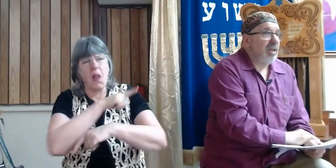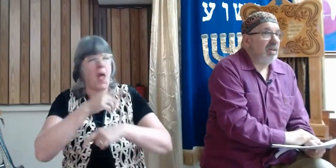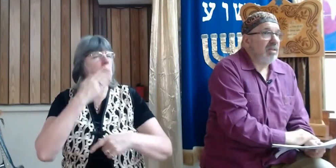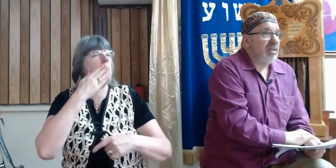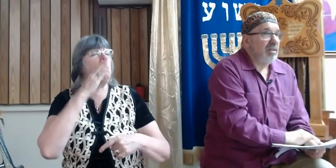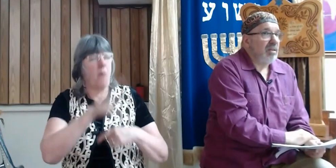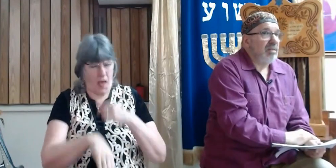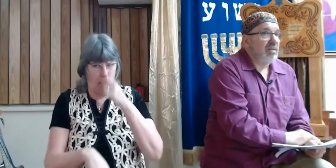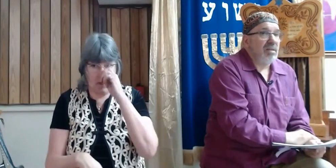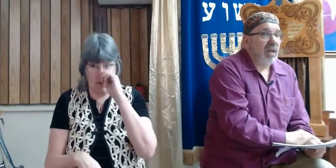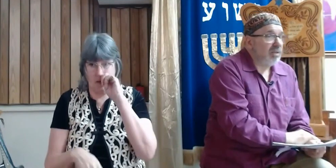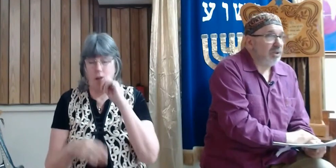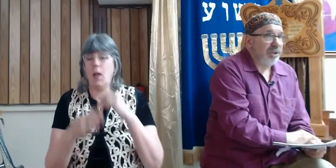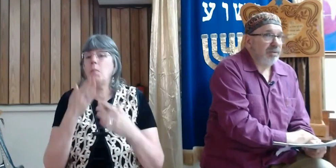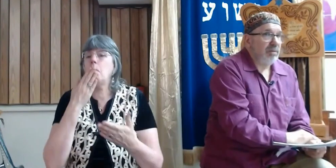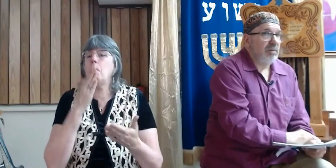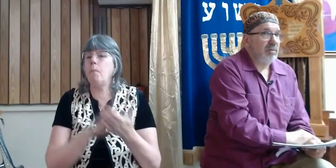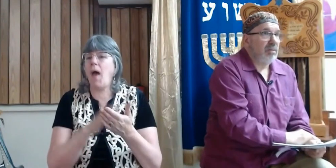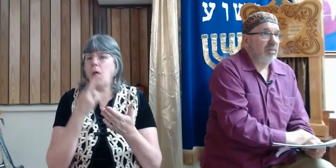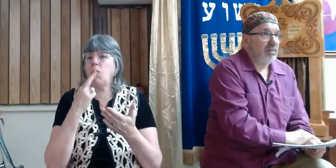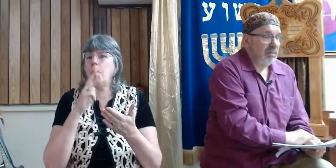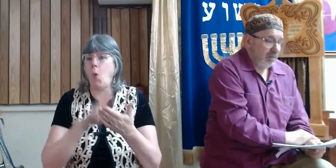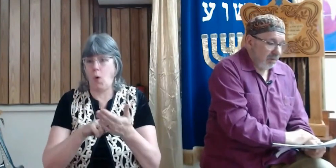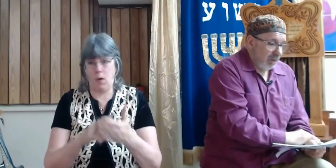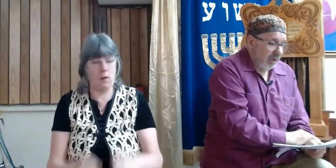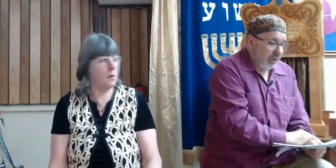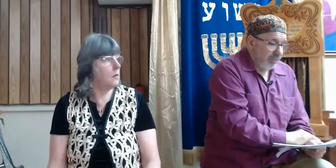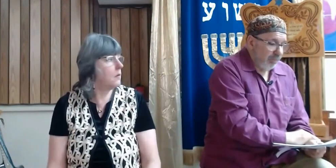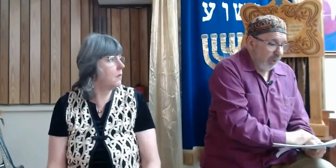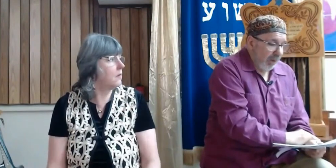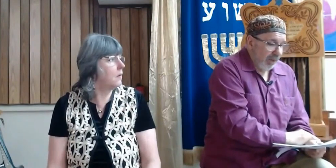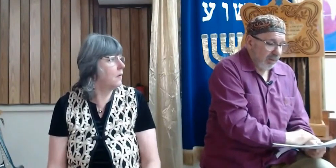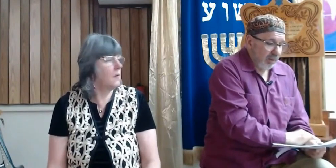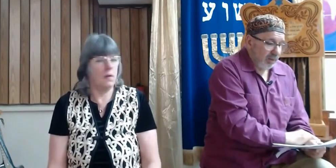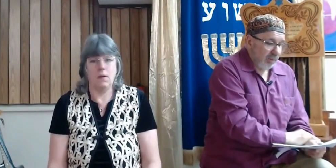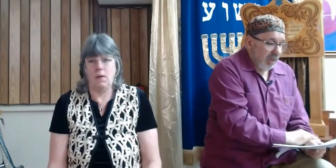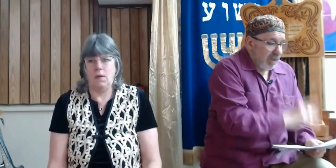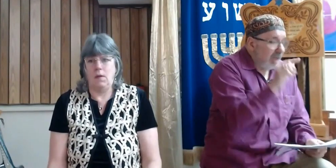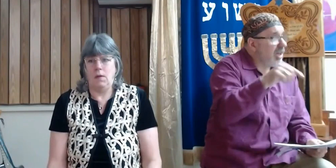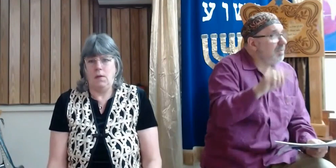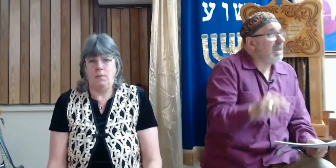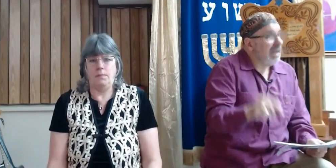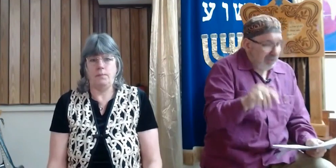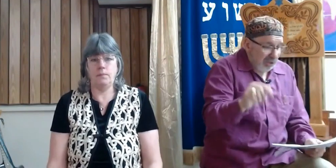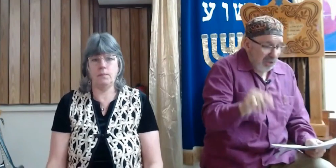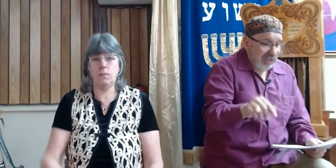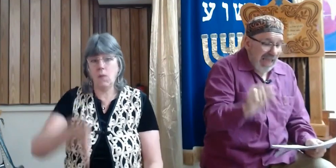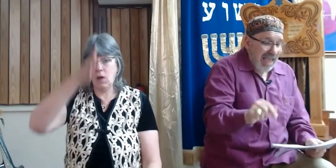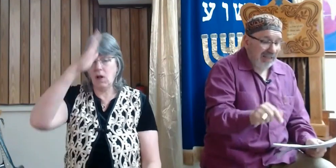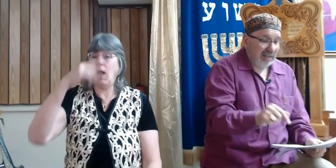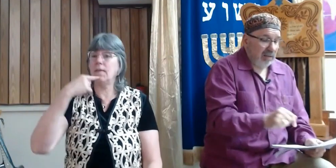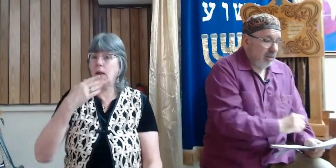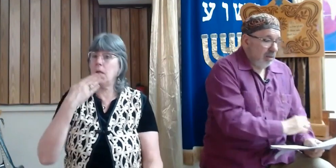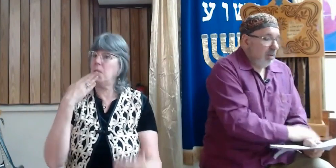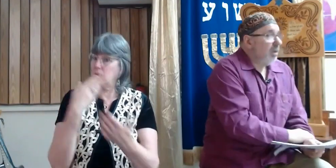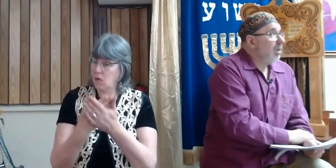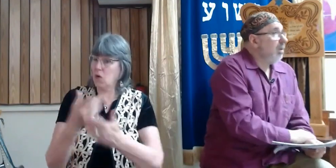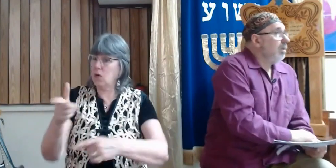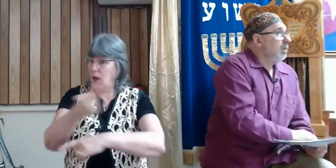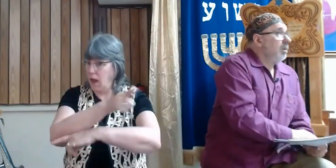Saying, it's not good. Oh, boy. Hashem said, it's a good land.